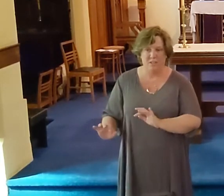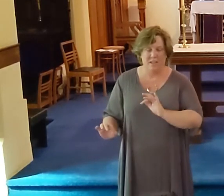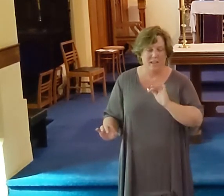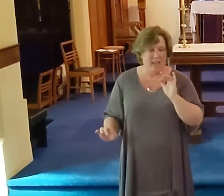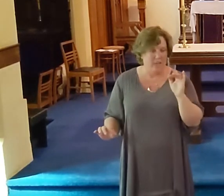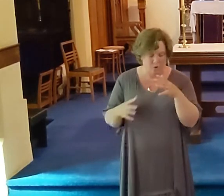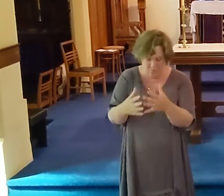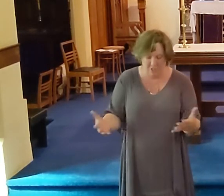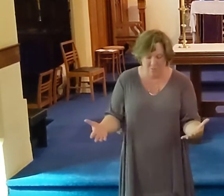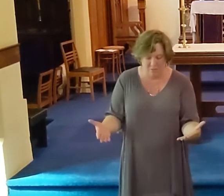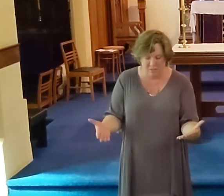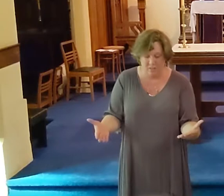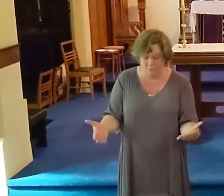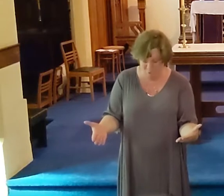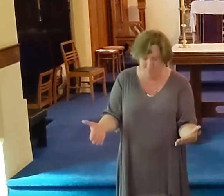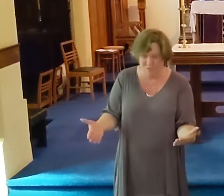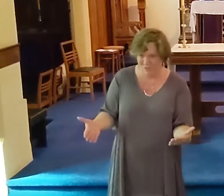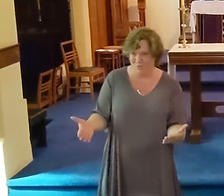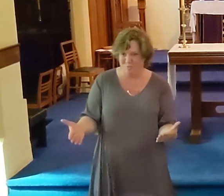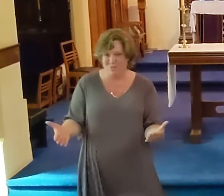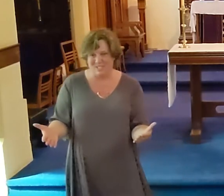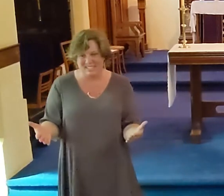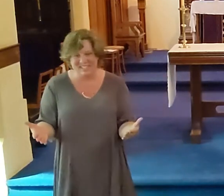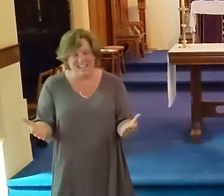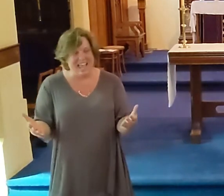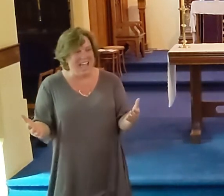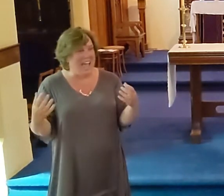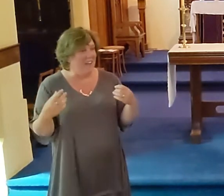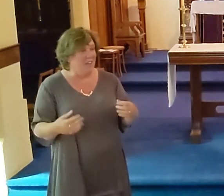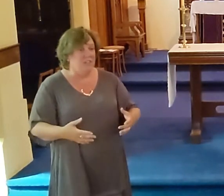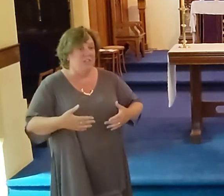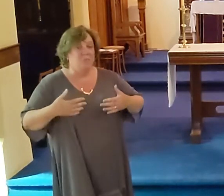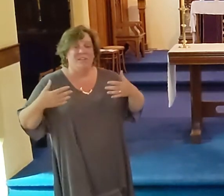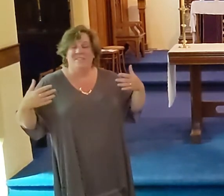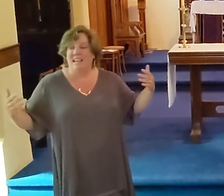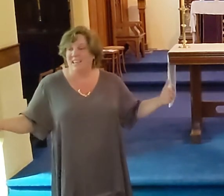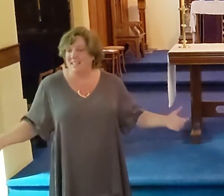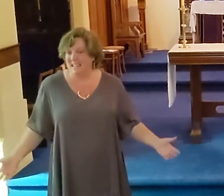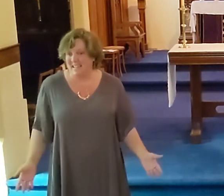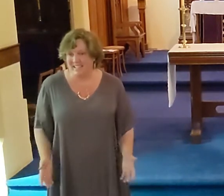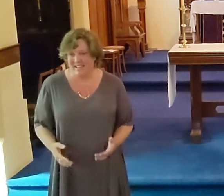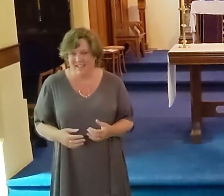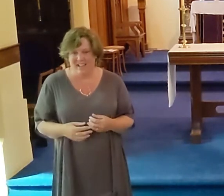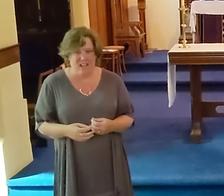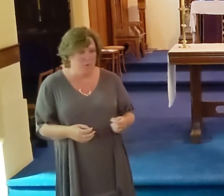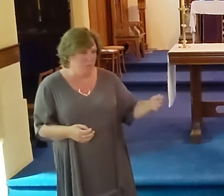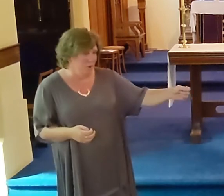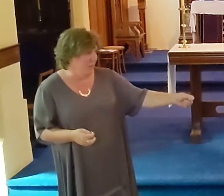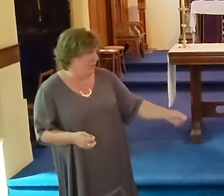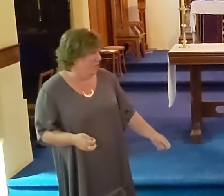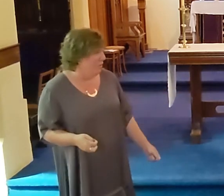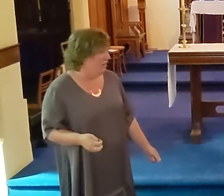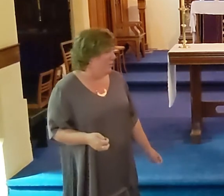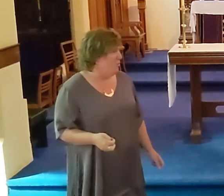no music, no sheet music. The room was filled with music. And they just breathed together and sang together. And,